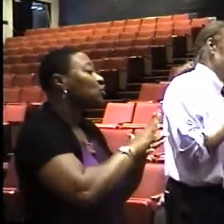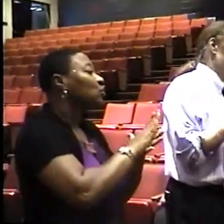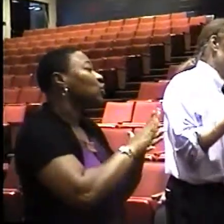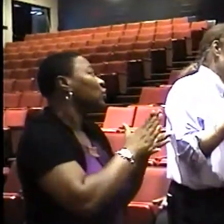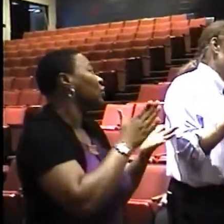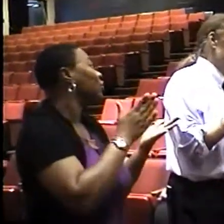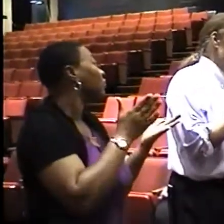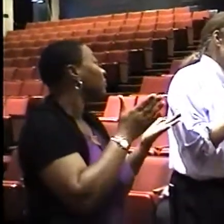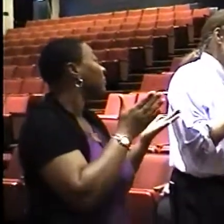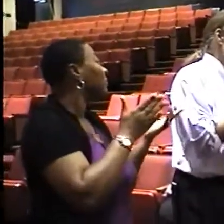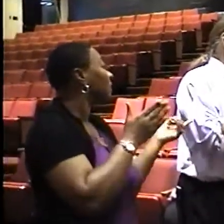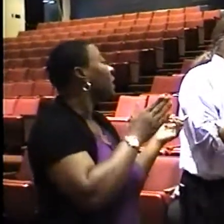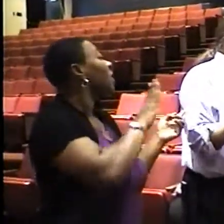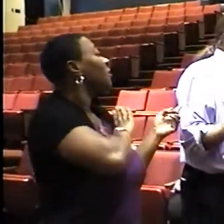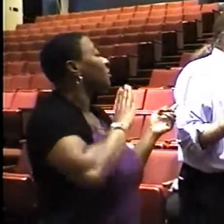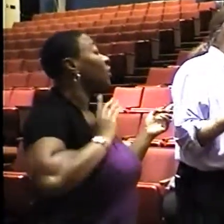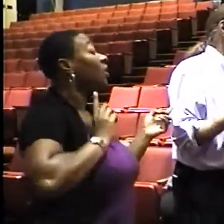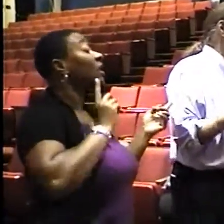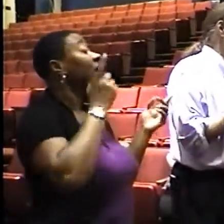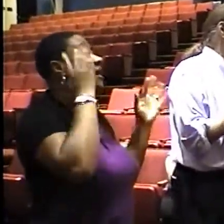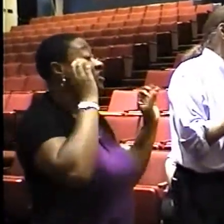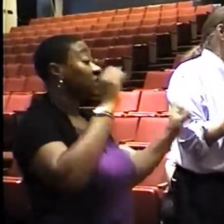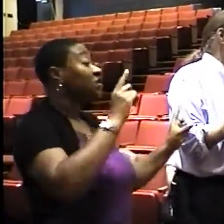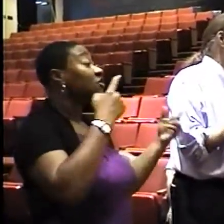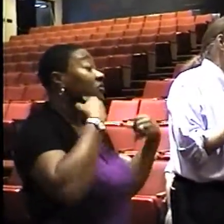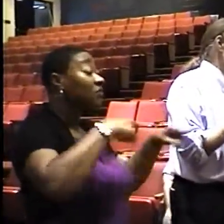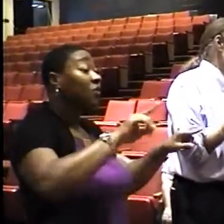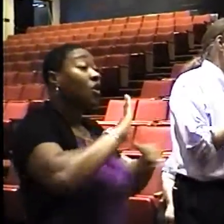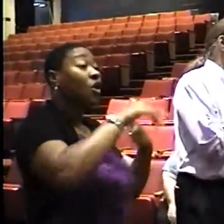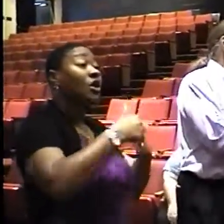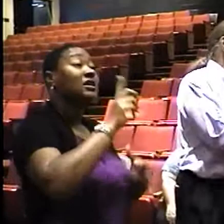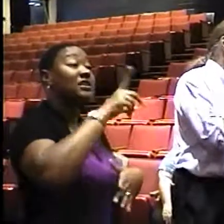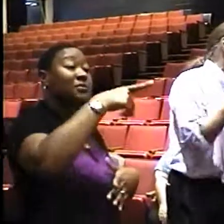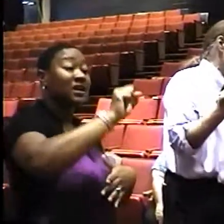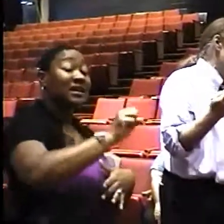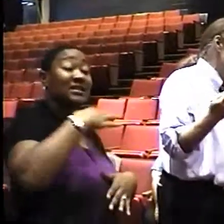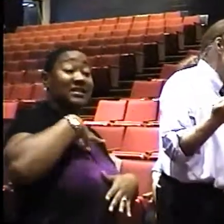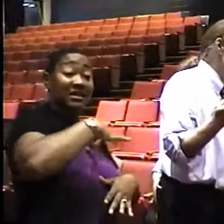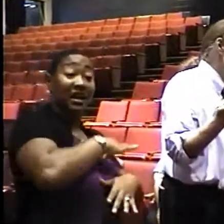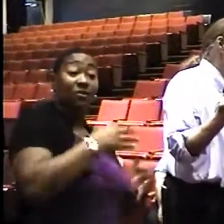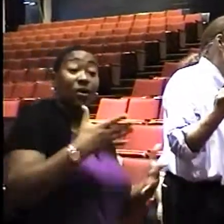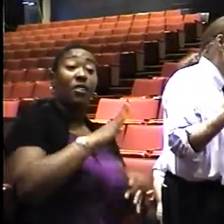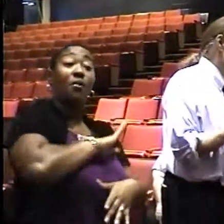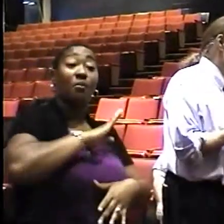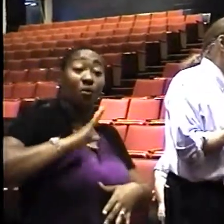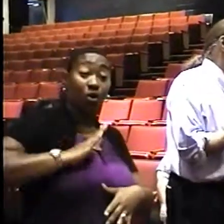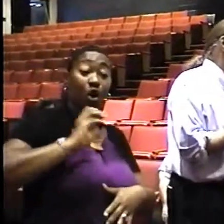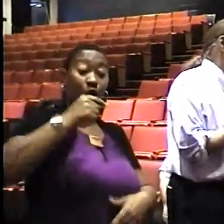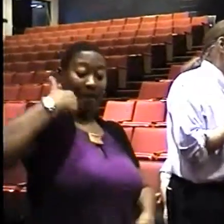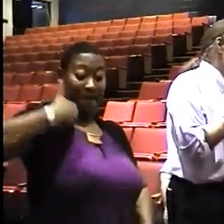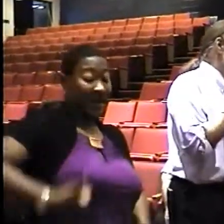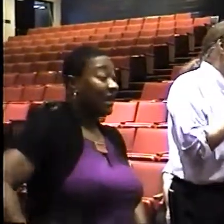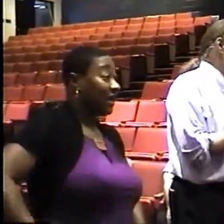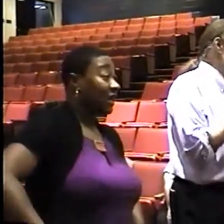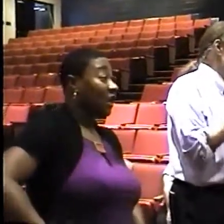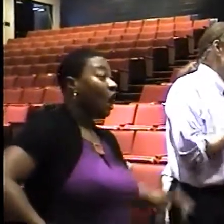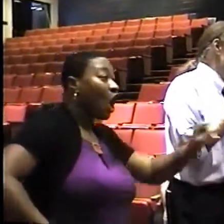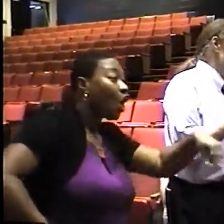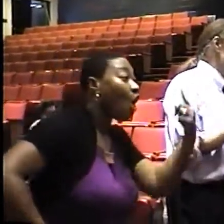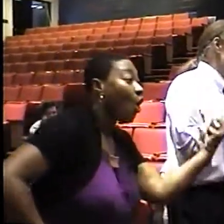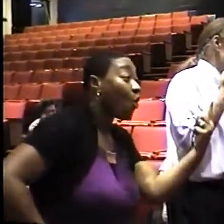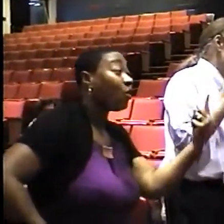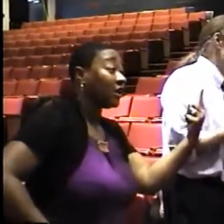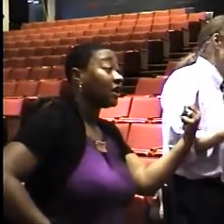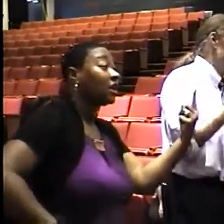and, well, okay, the Board of Education has now directed me to inform all DPS staff that either the board members or I will be the only